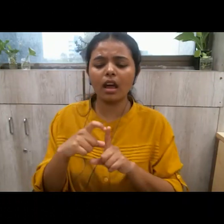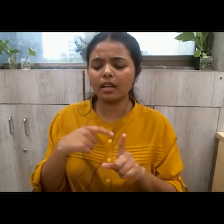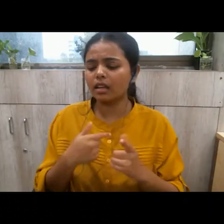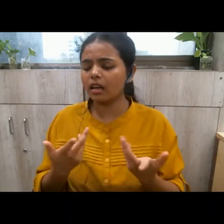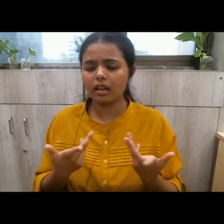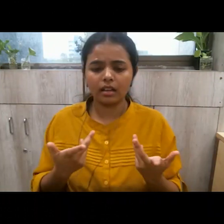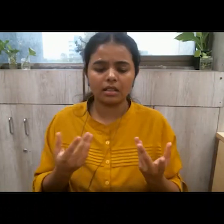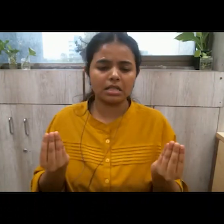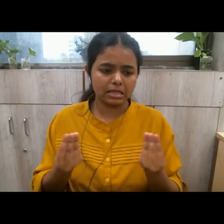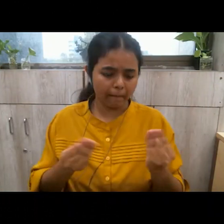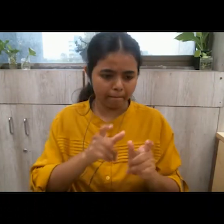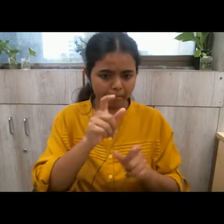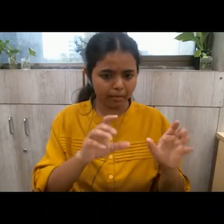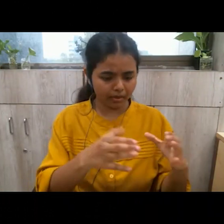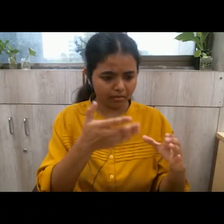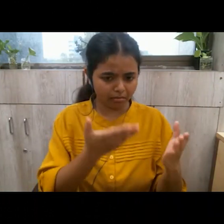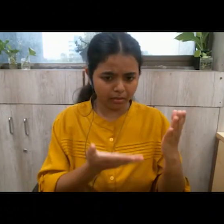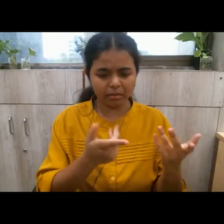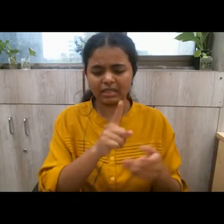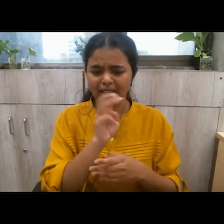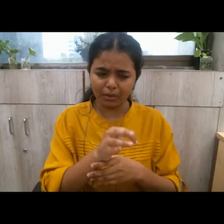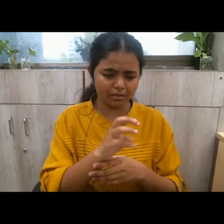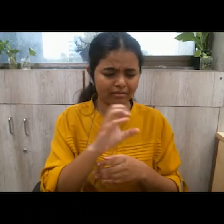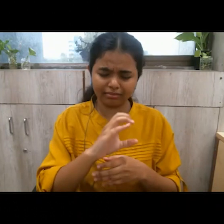some of them i have named there could be thousands more